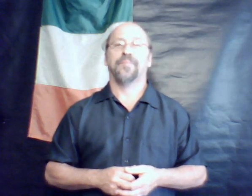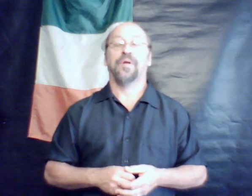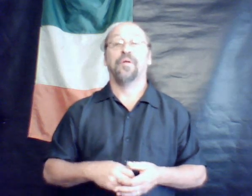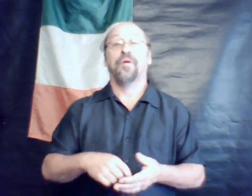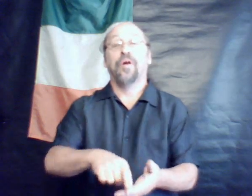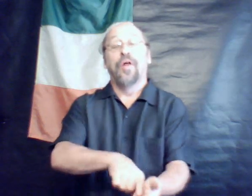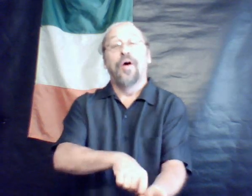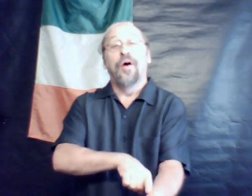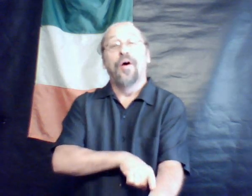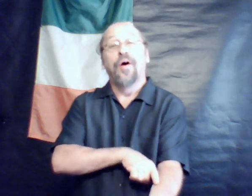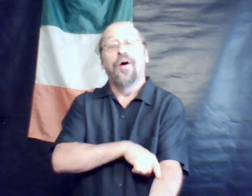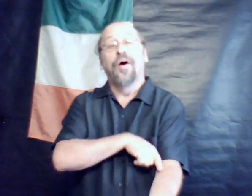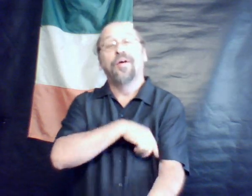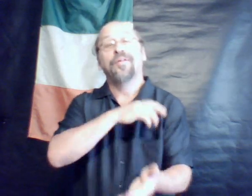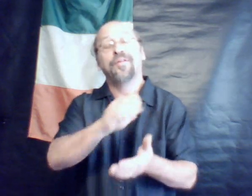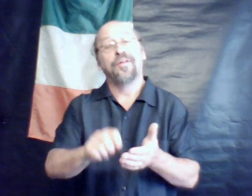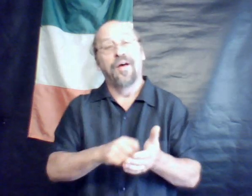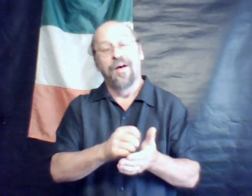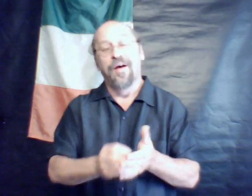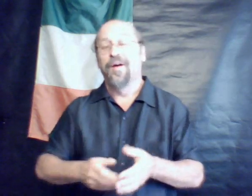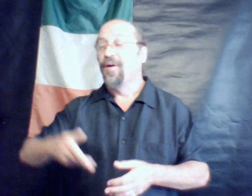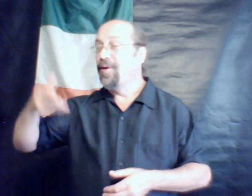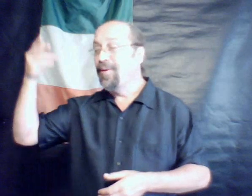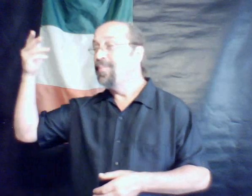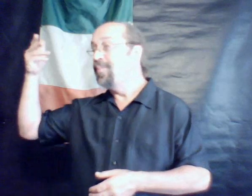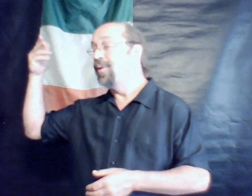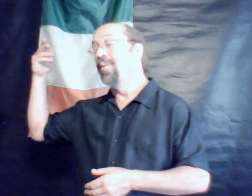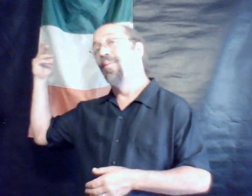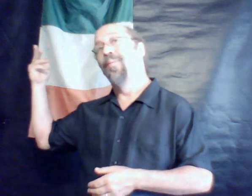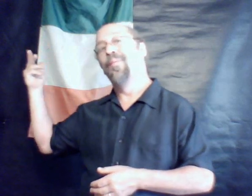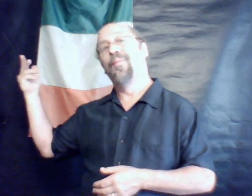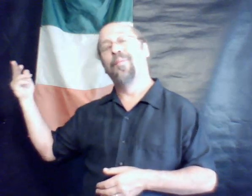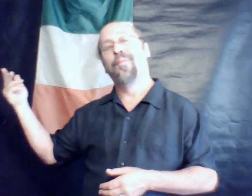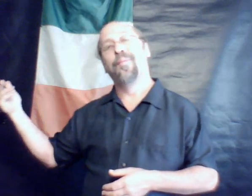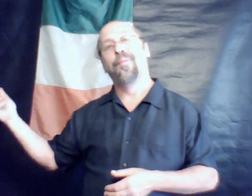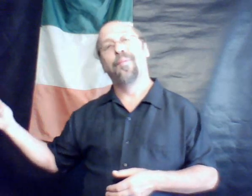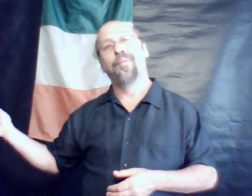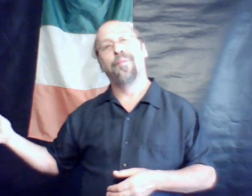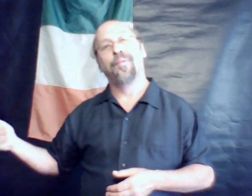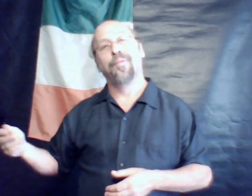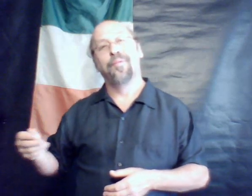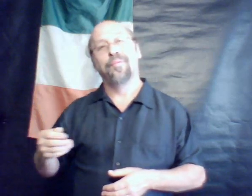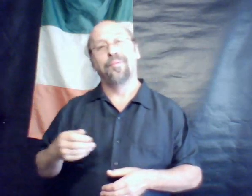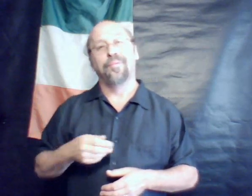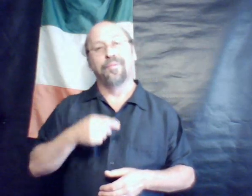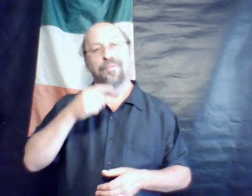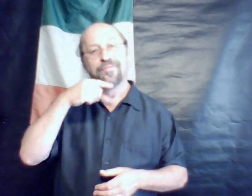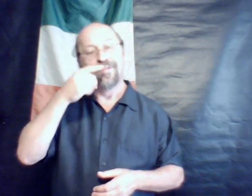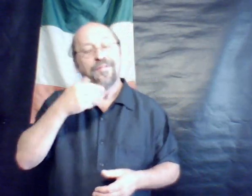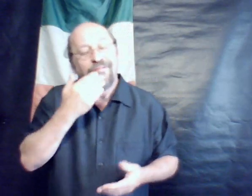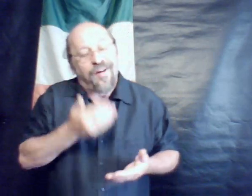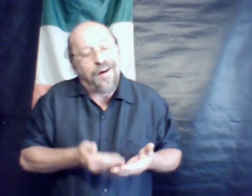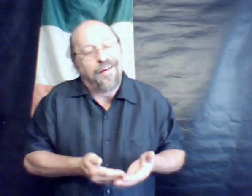Long time ago to the fine